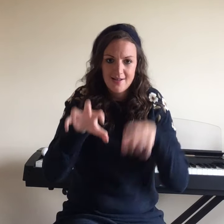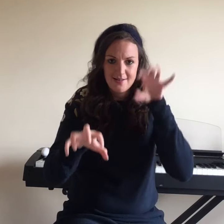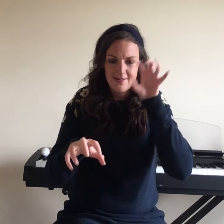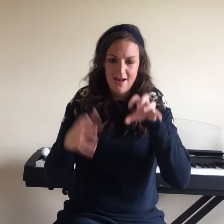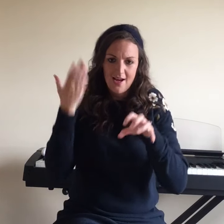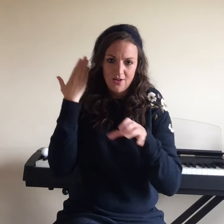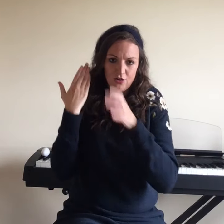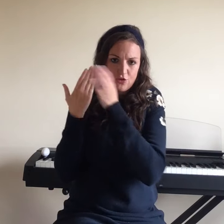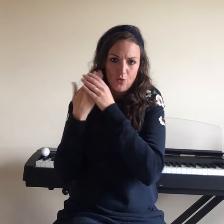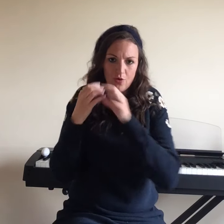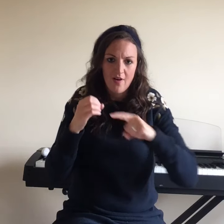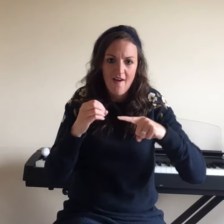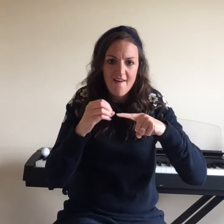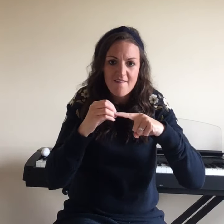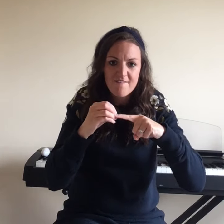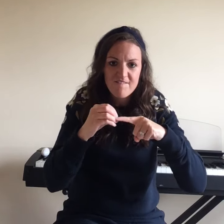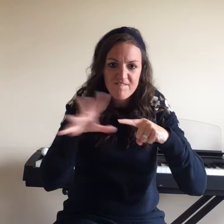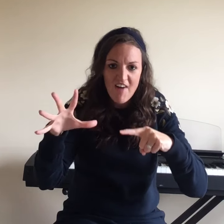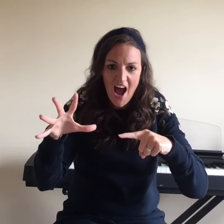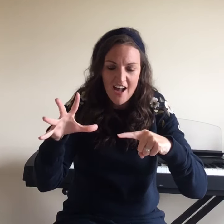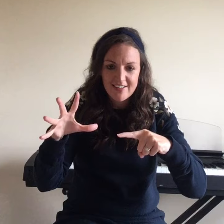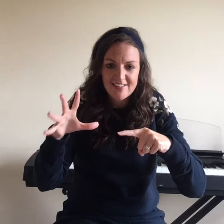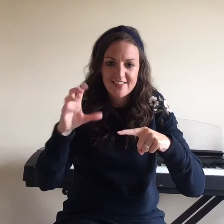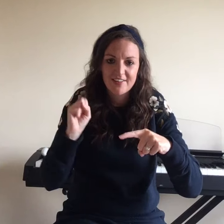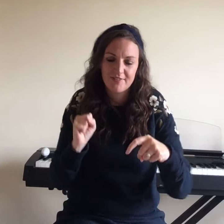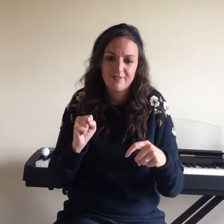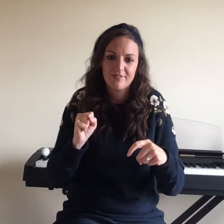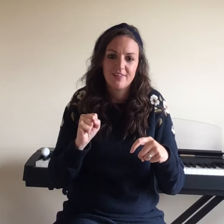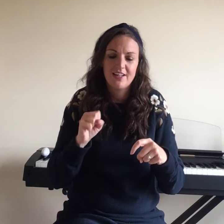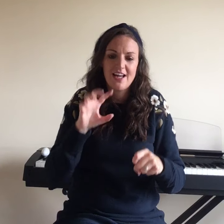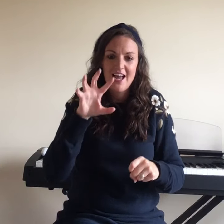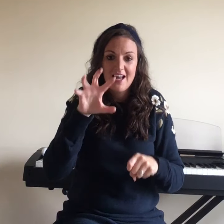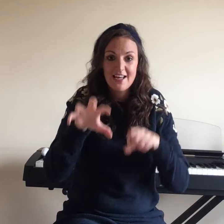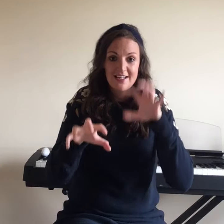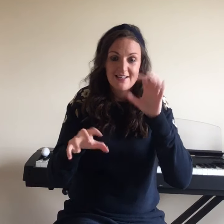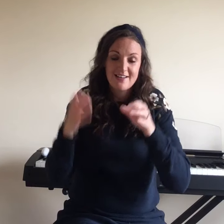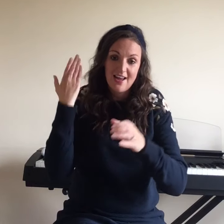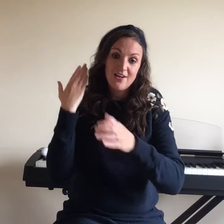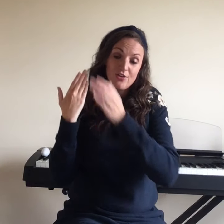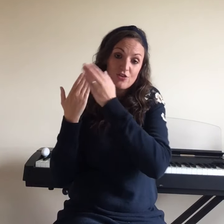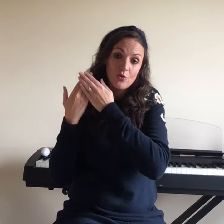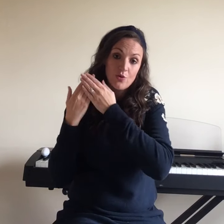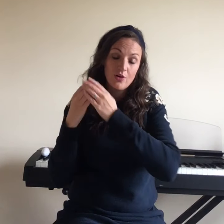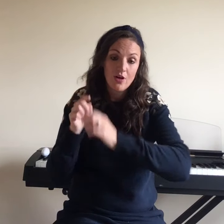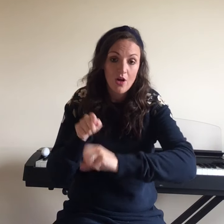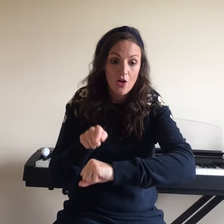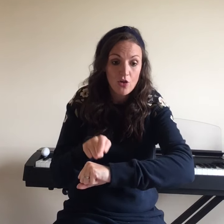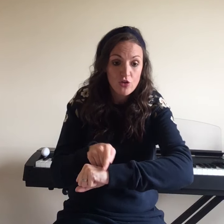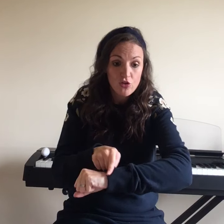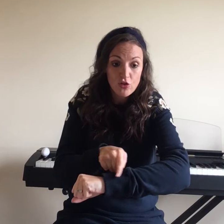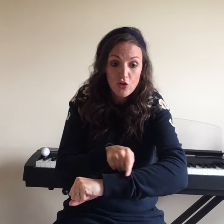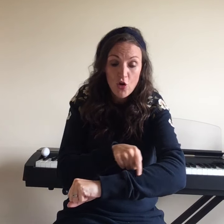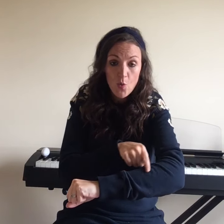Dinosaur Dinosaur Fast. Dinosaur Slow.